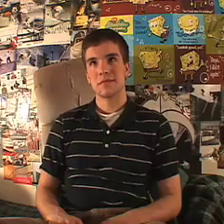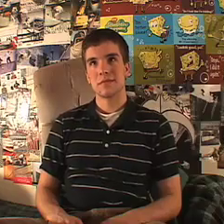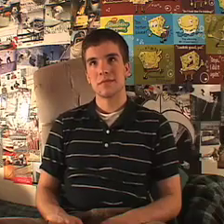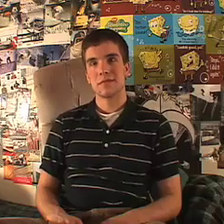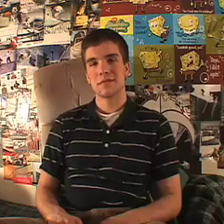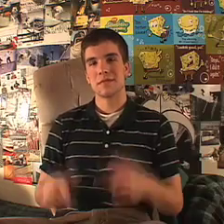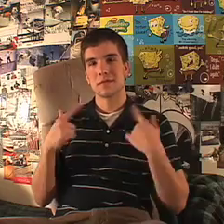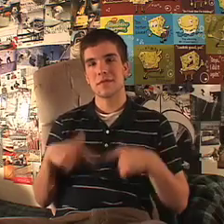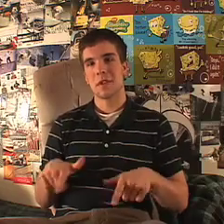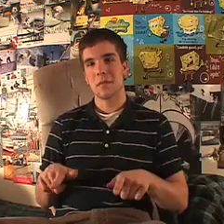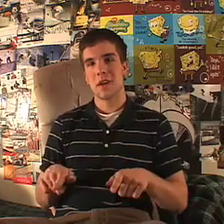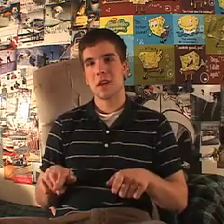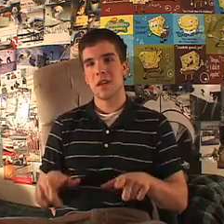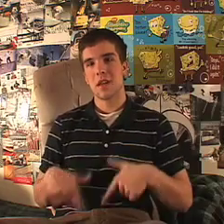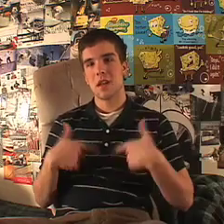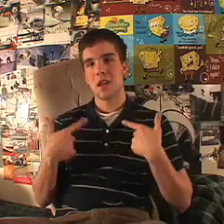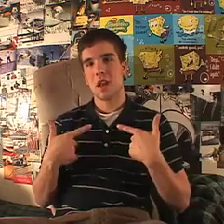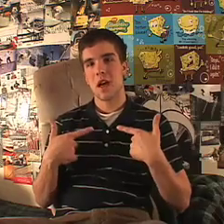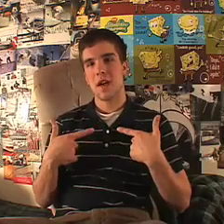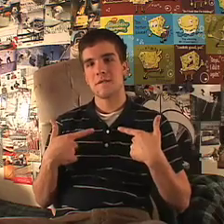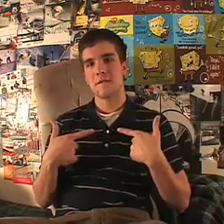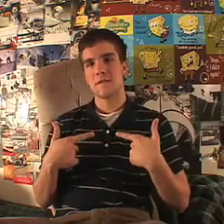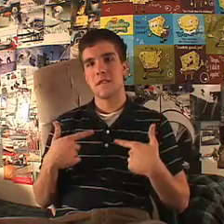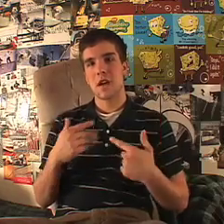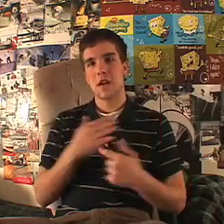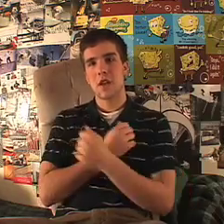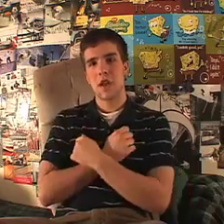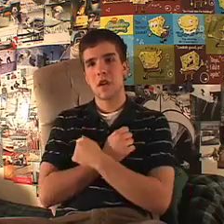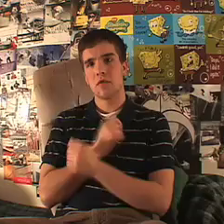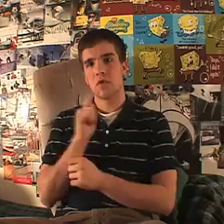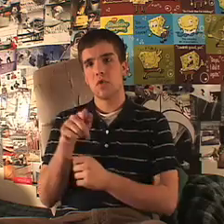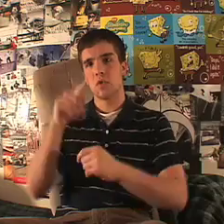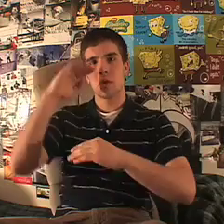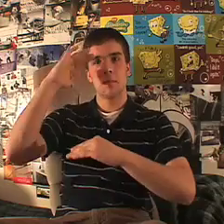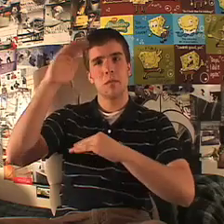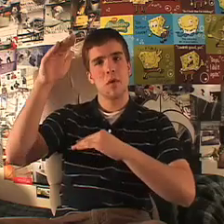In my life I love you more